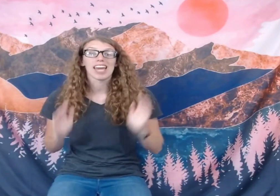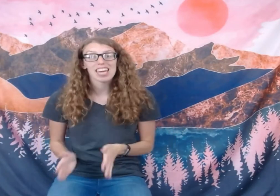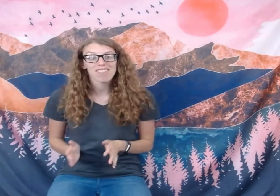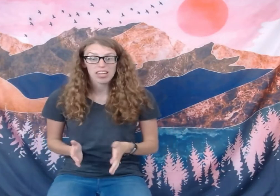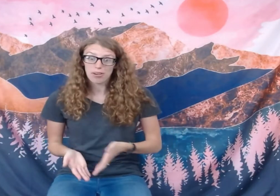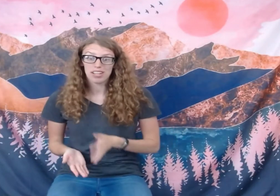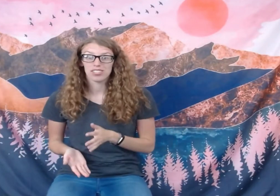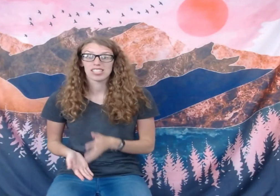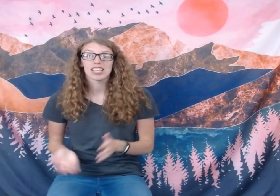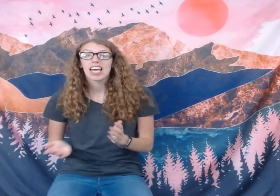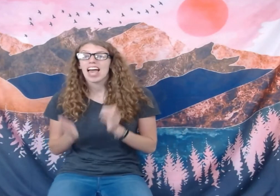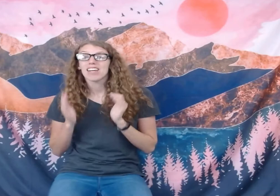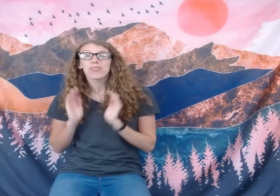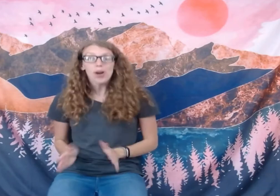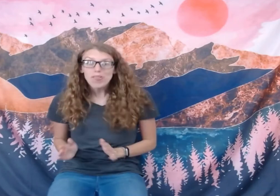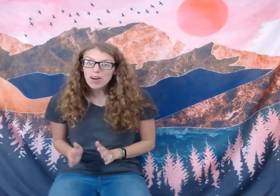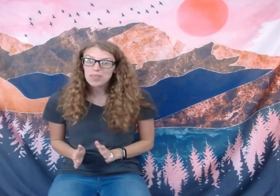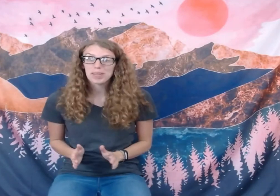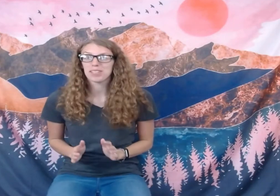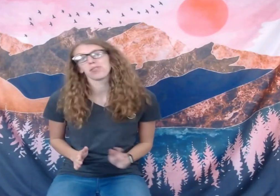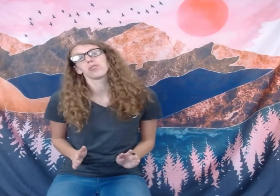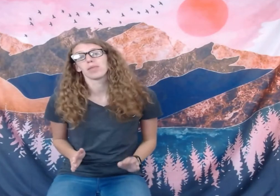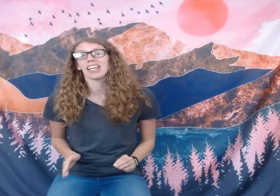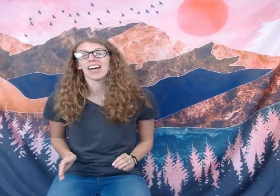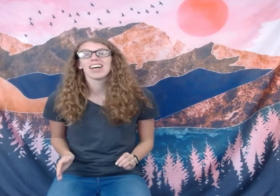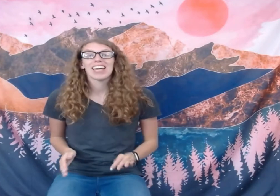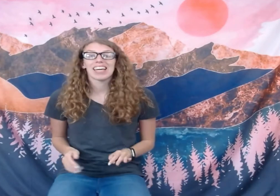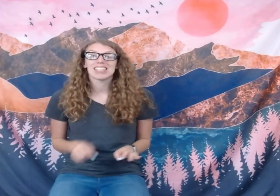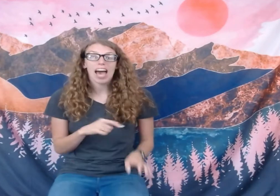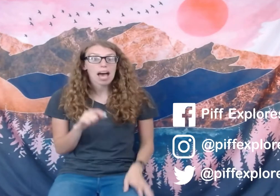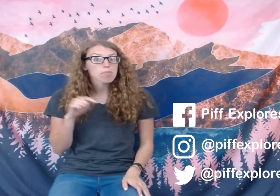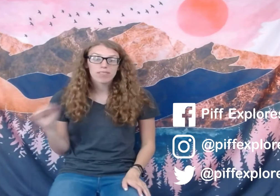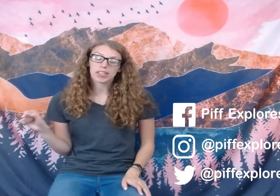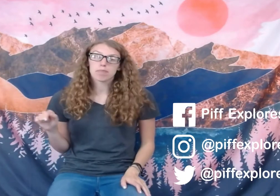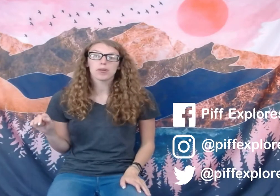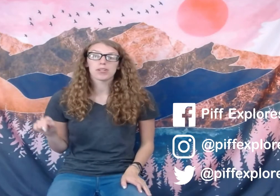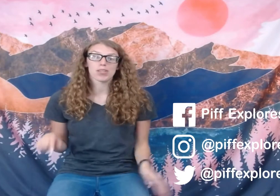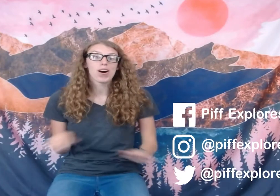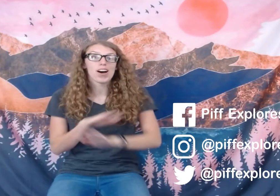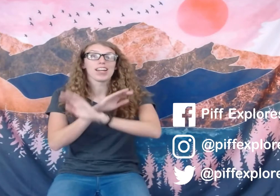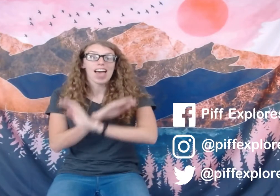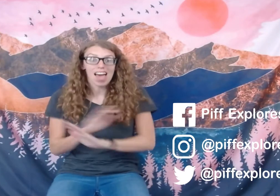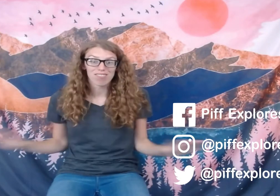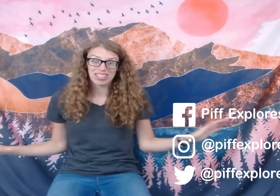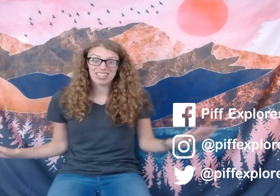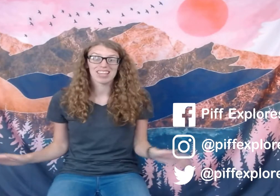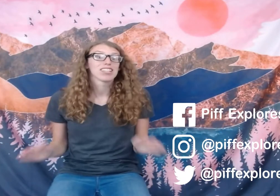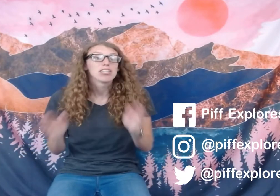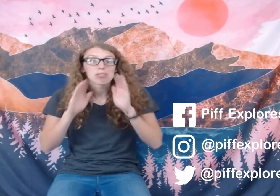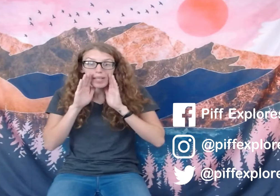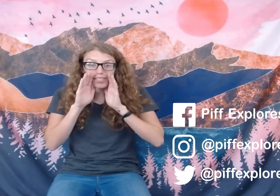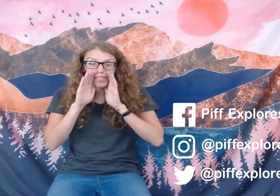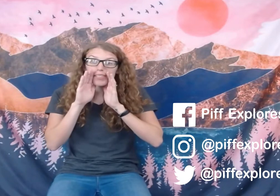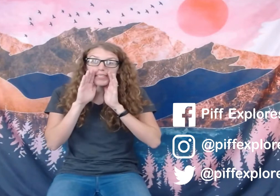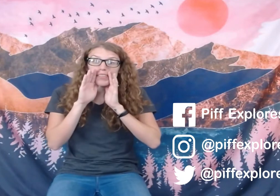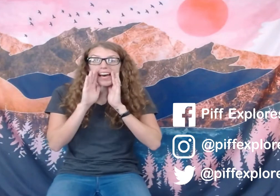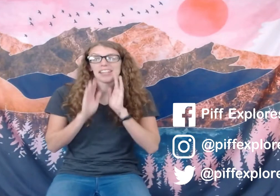caving questions. And if you don't follow me on social media, it's at PIP Explorers on everything. So make sure you go do that.